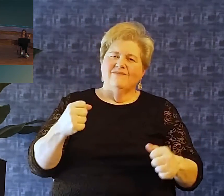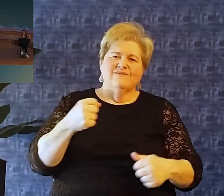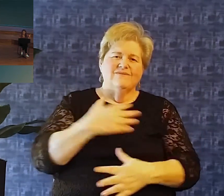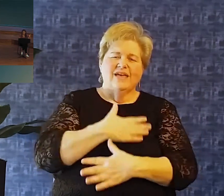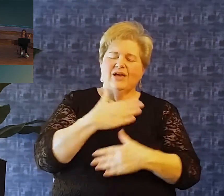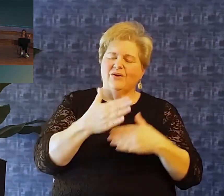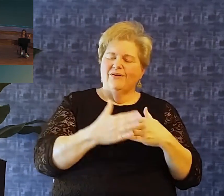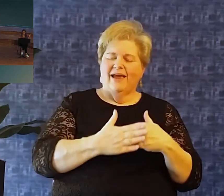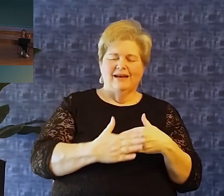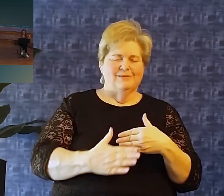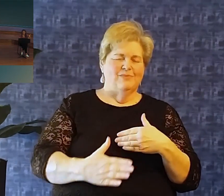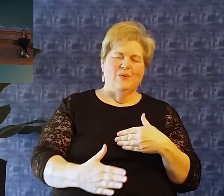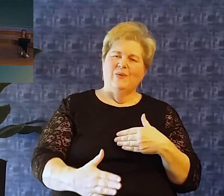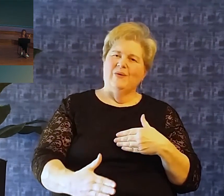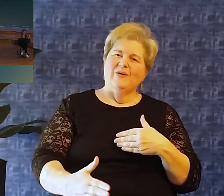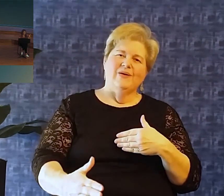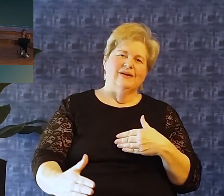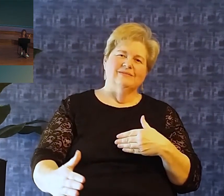fear anymore